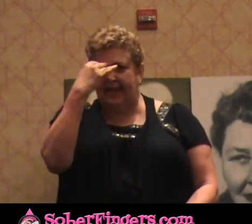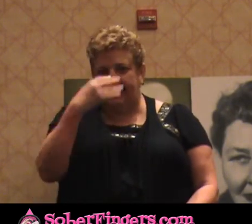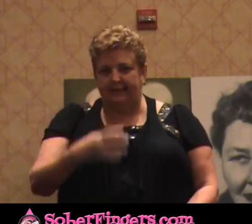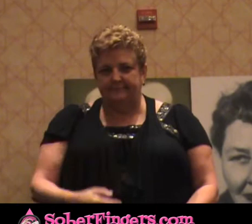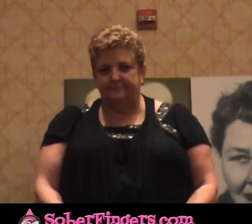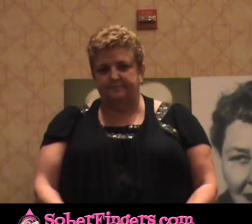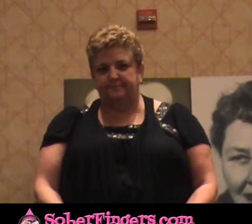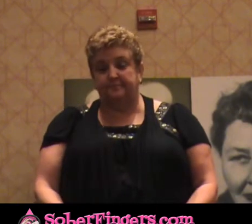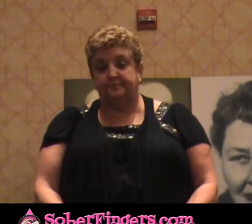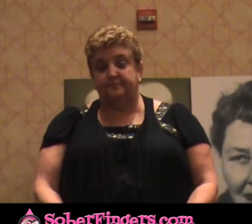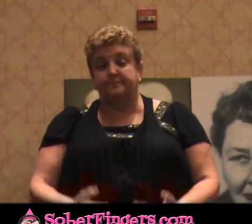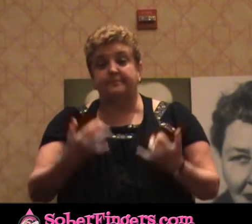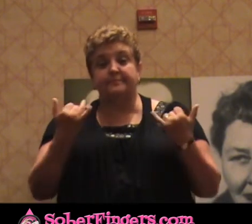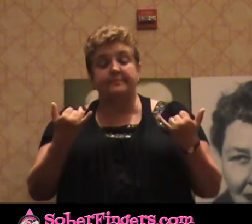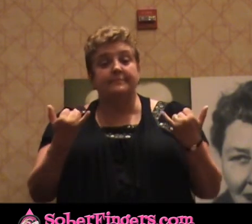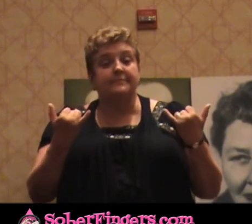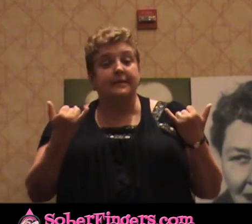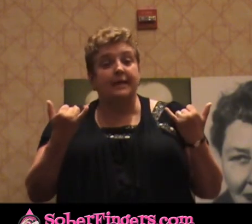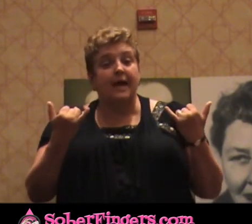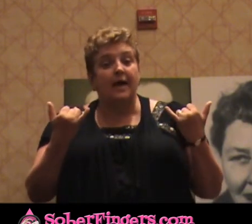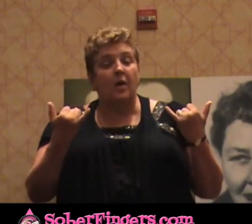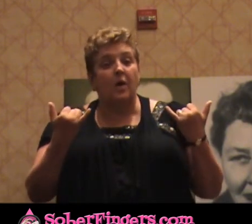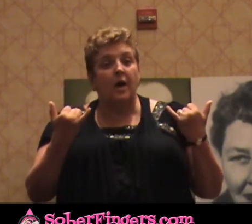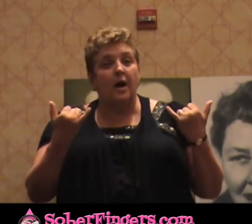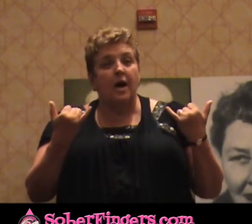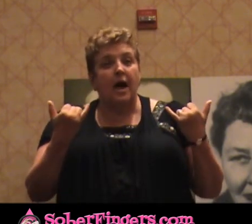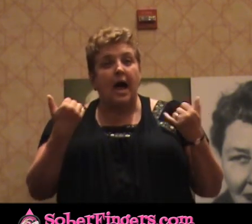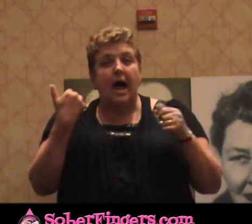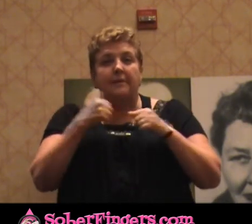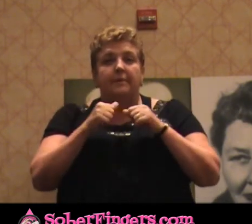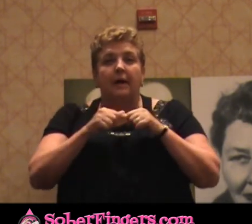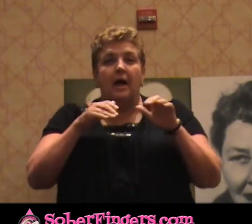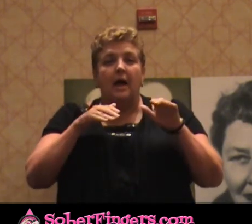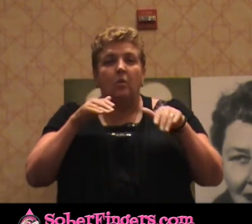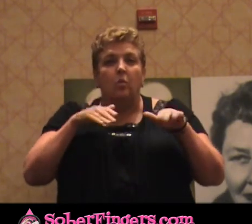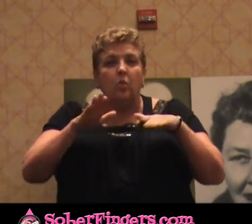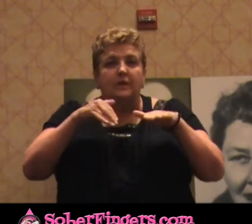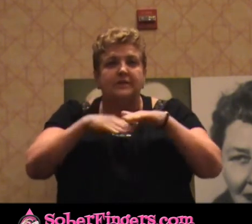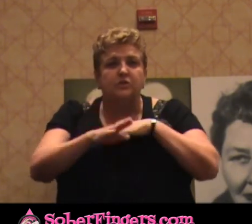Now all of a sudden I just remember that I walked into a bar and heard somebody say to put the trash board in.